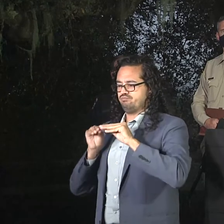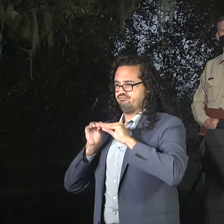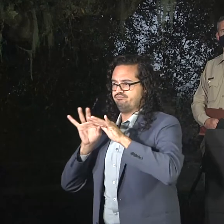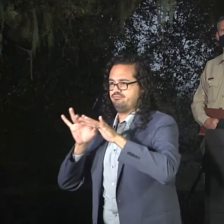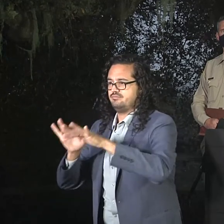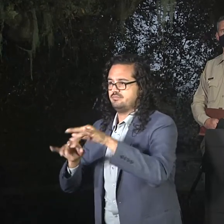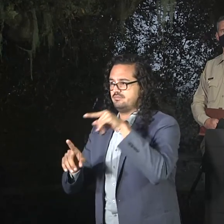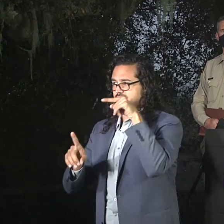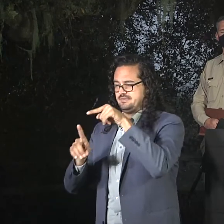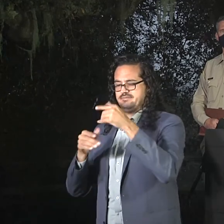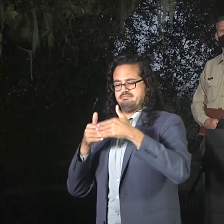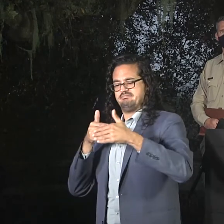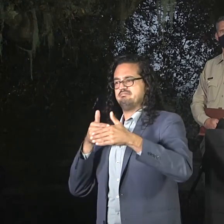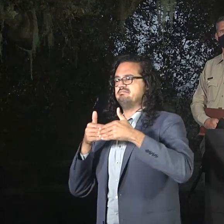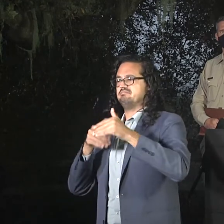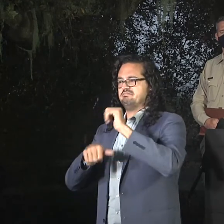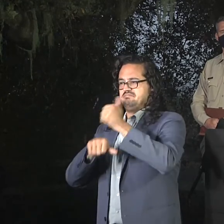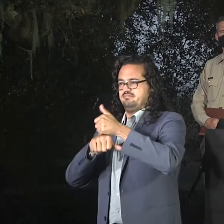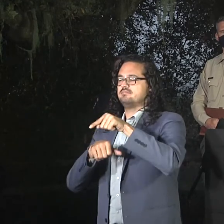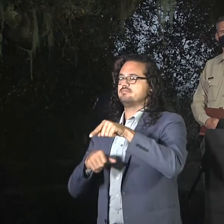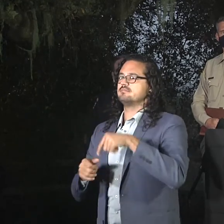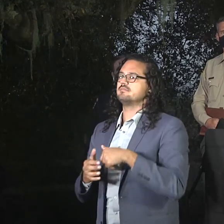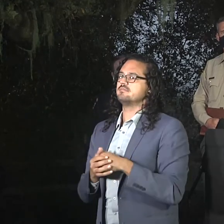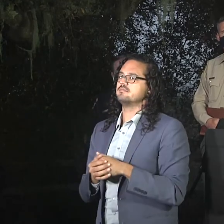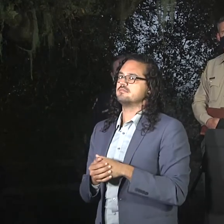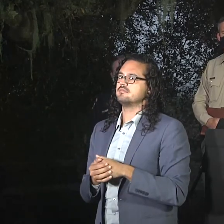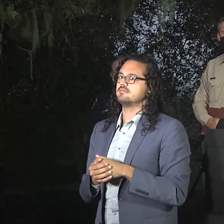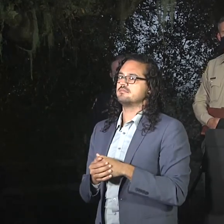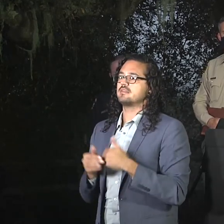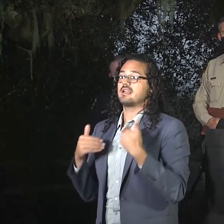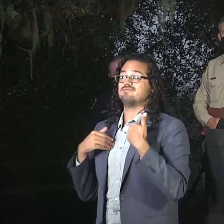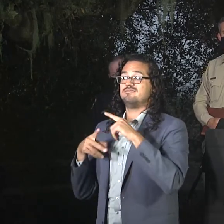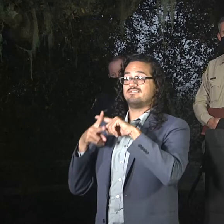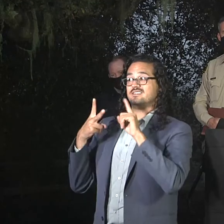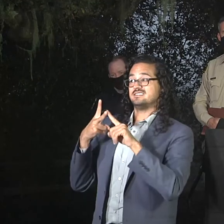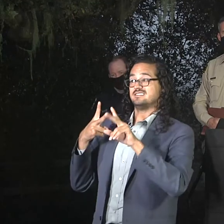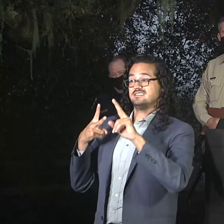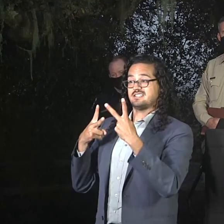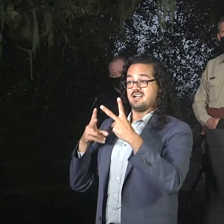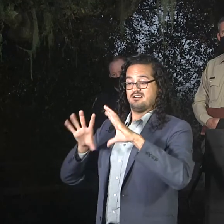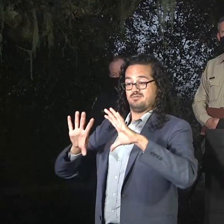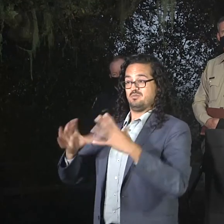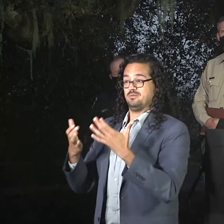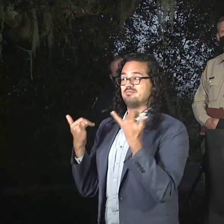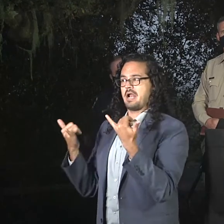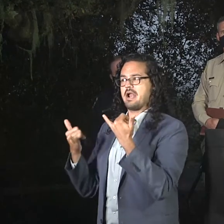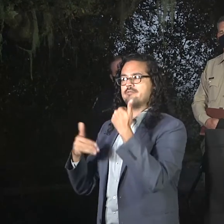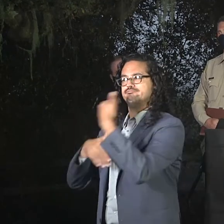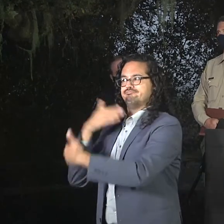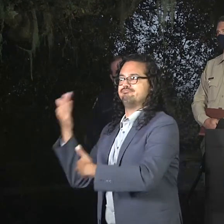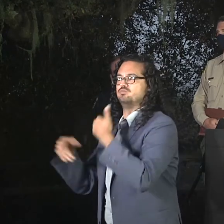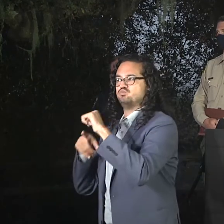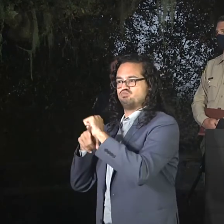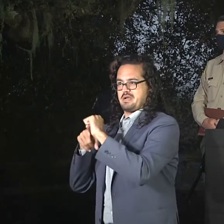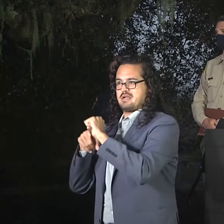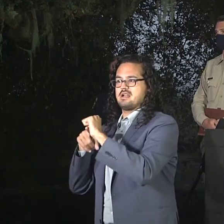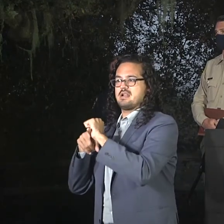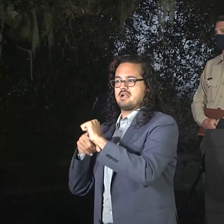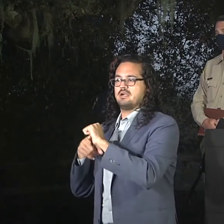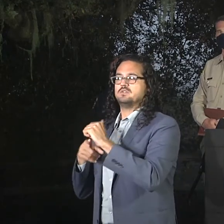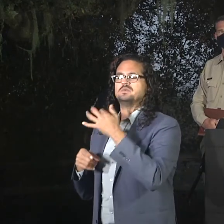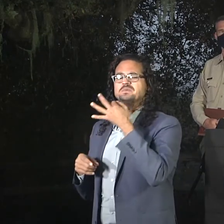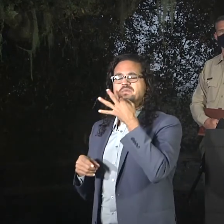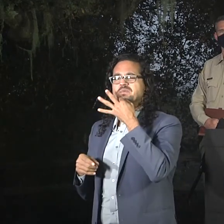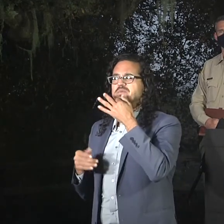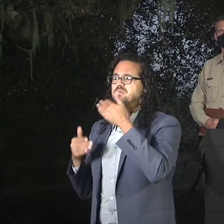There is a second group of National Guard personnel that are going through training right now, and they should be available here in the next five or